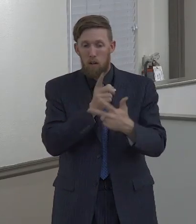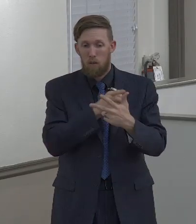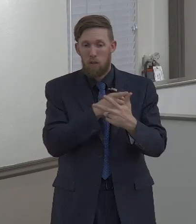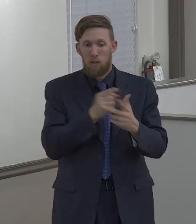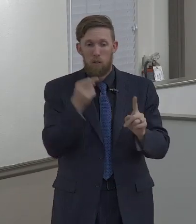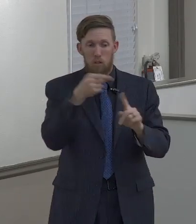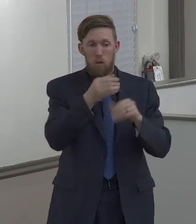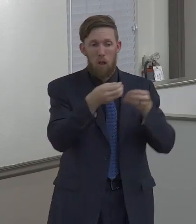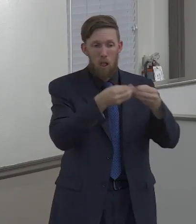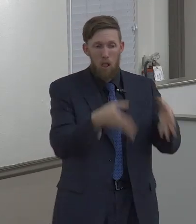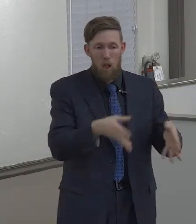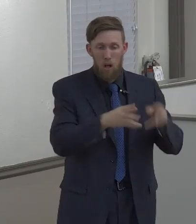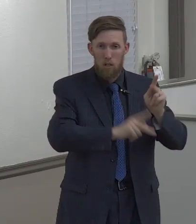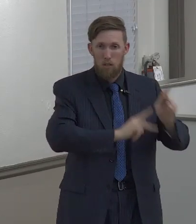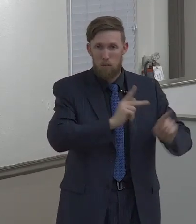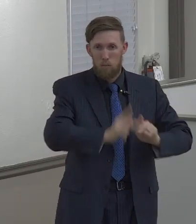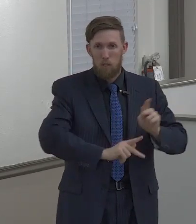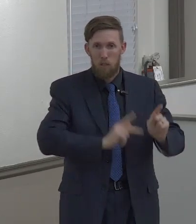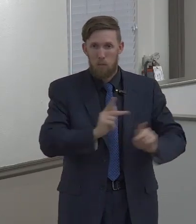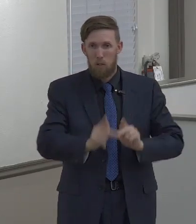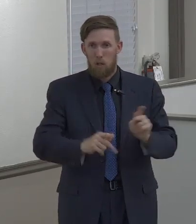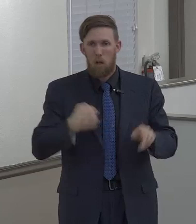the first is towards the lost.